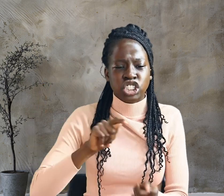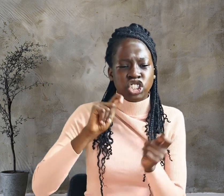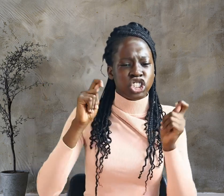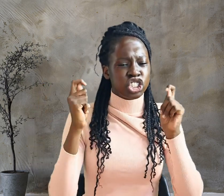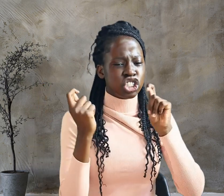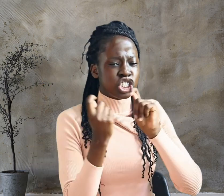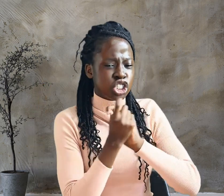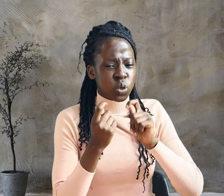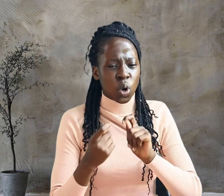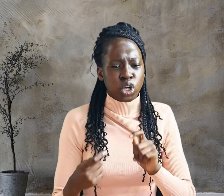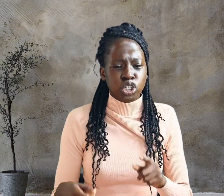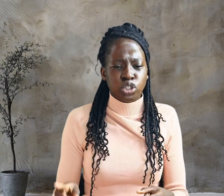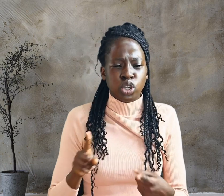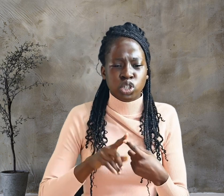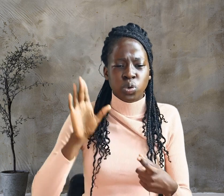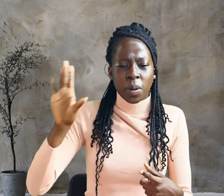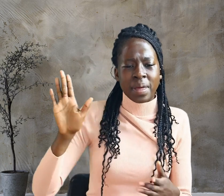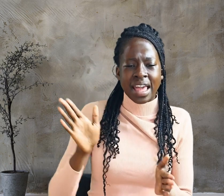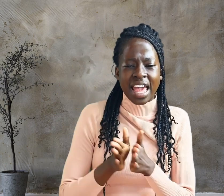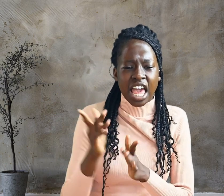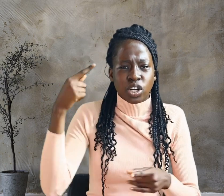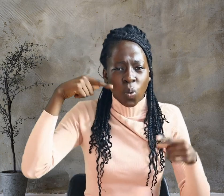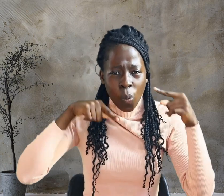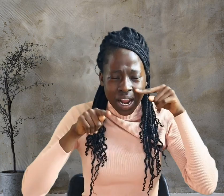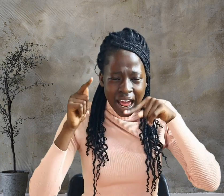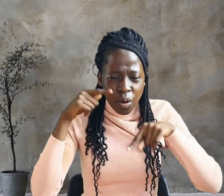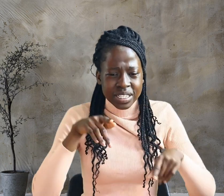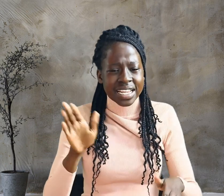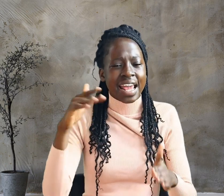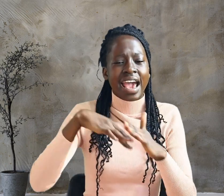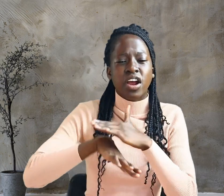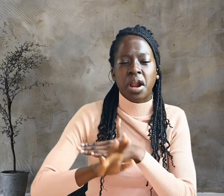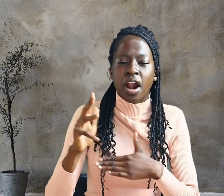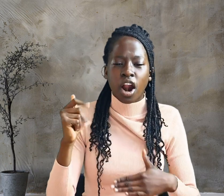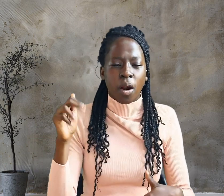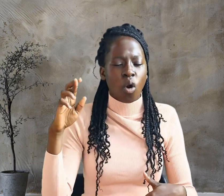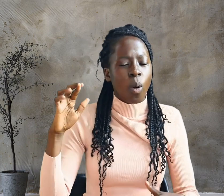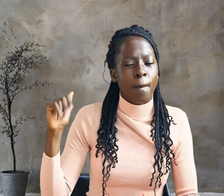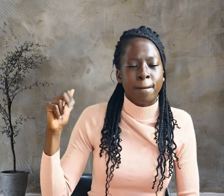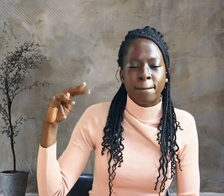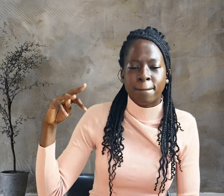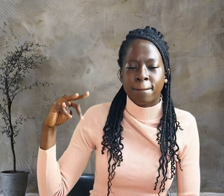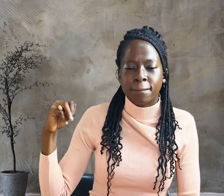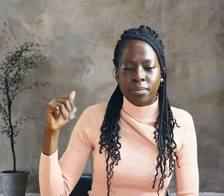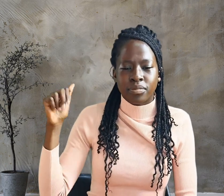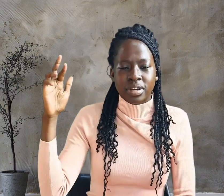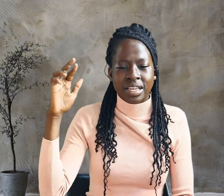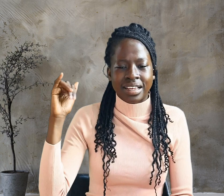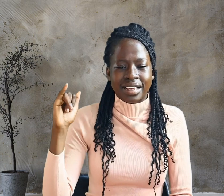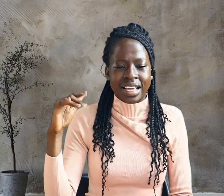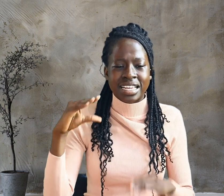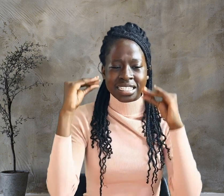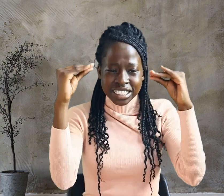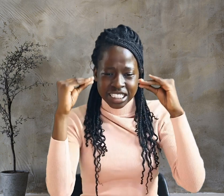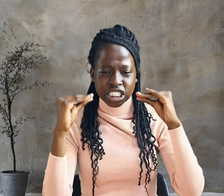She turned toward him and cried out in Aramaic, Rabboni, which